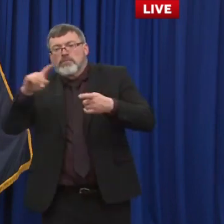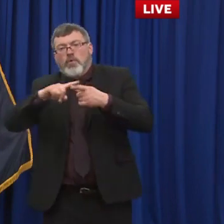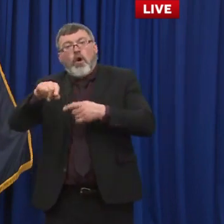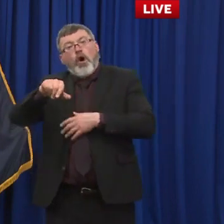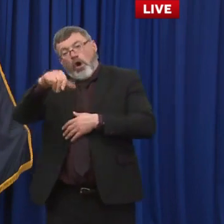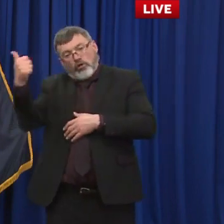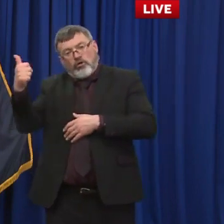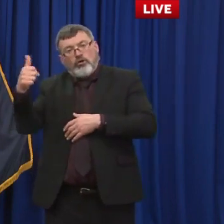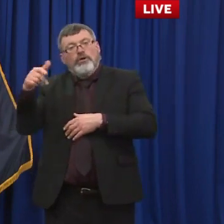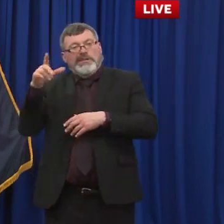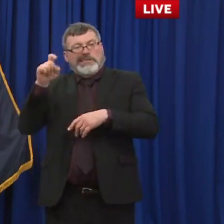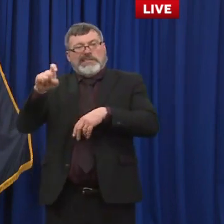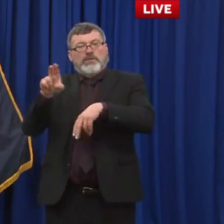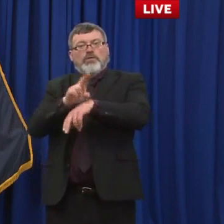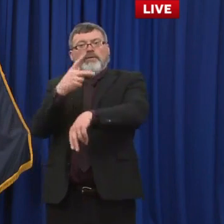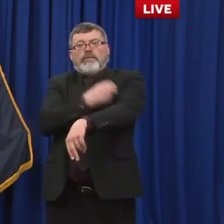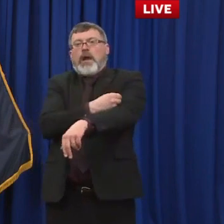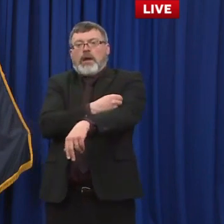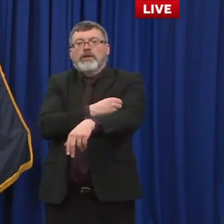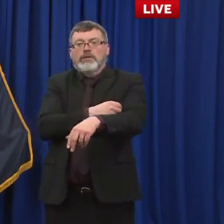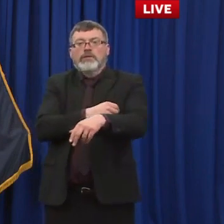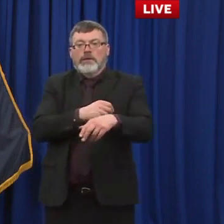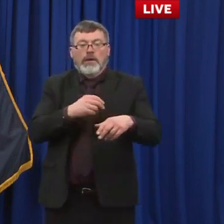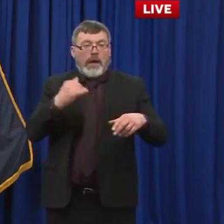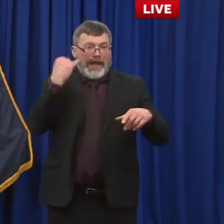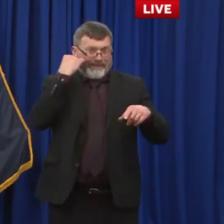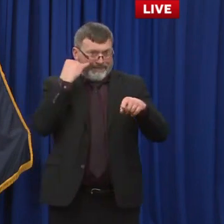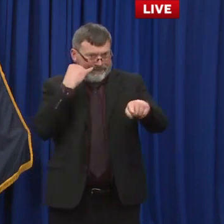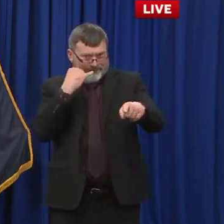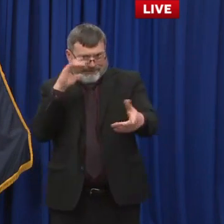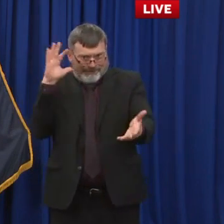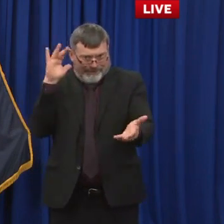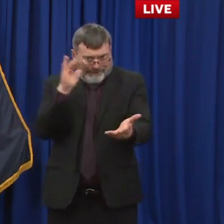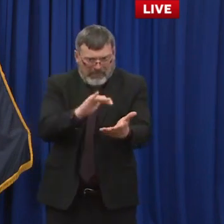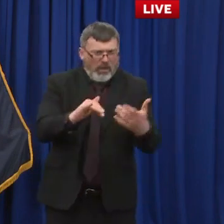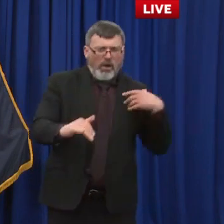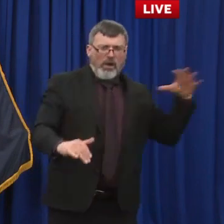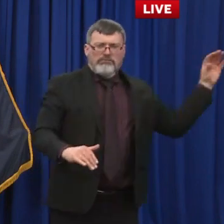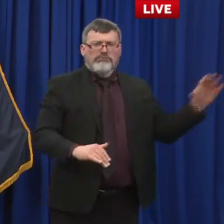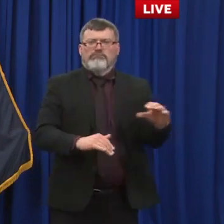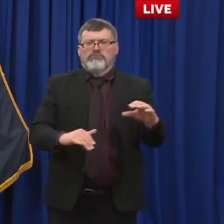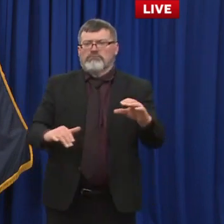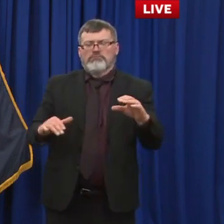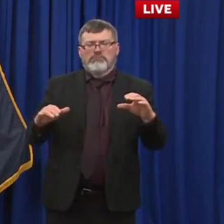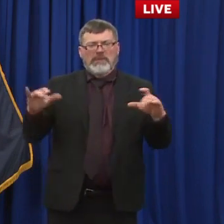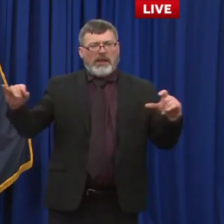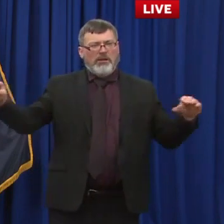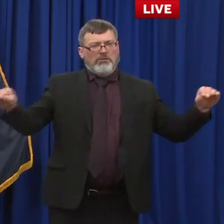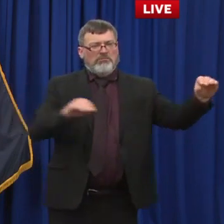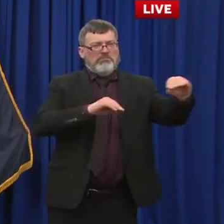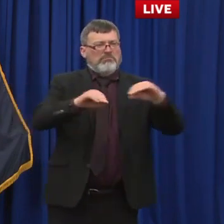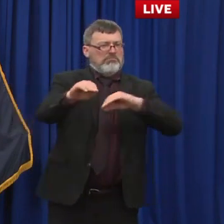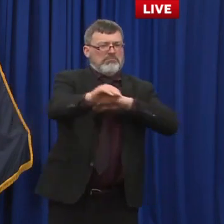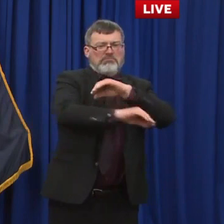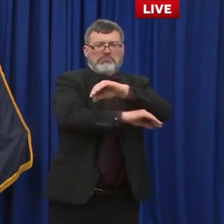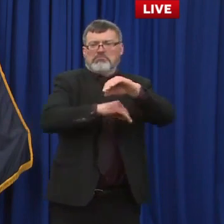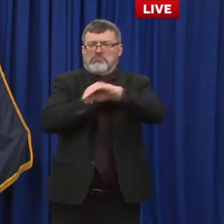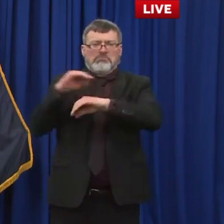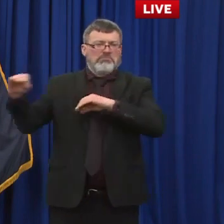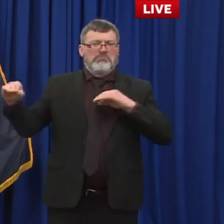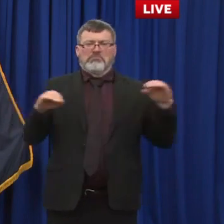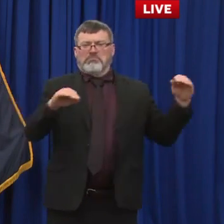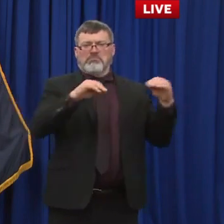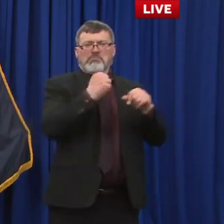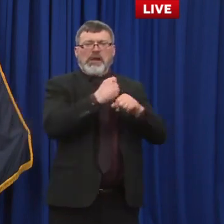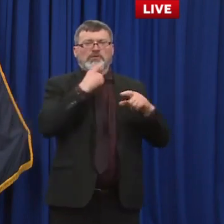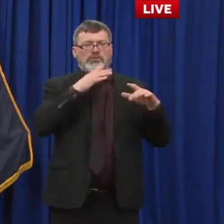income housing unit or something really large so i think that answers the first question and then regarding the second question vaccine breakthrough we